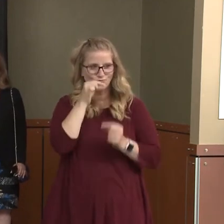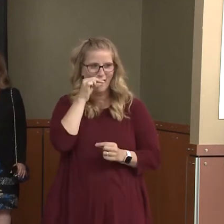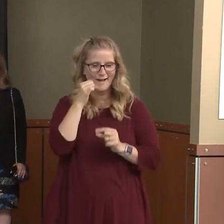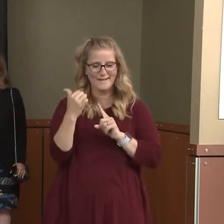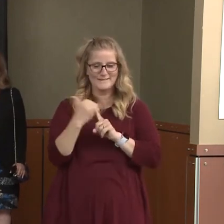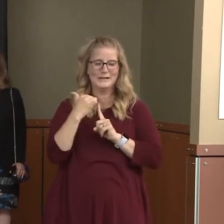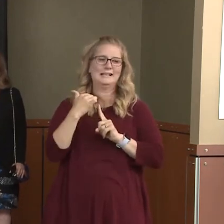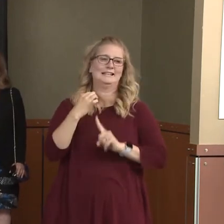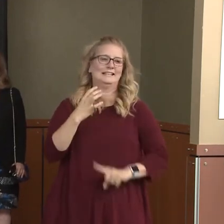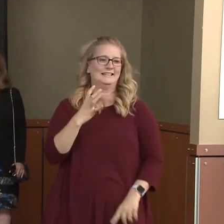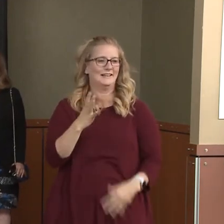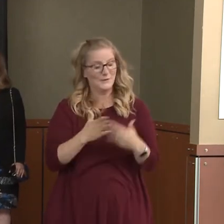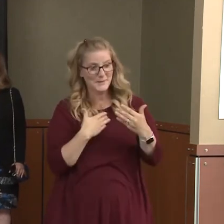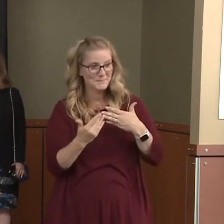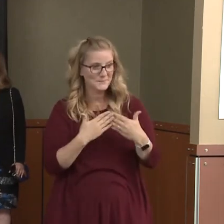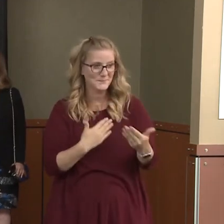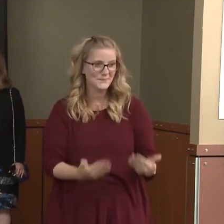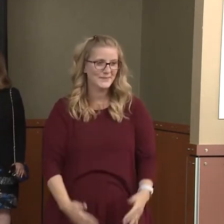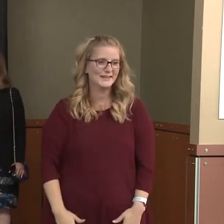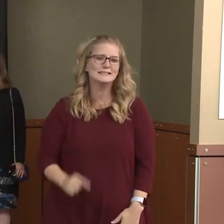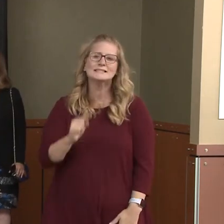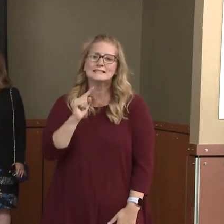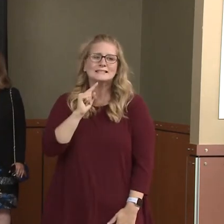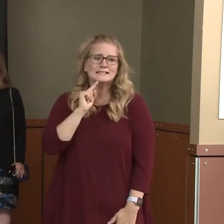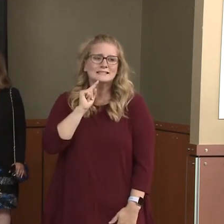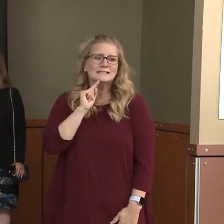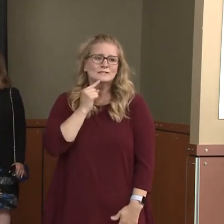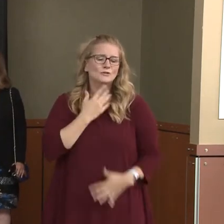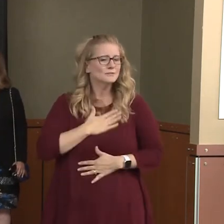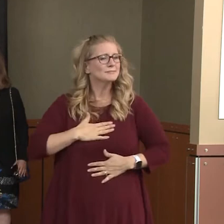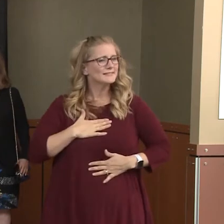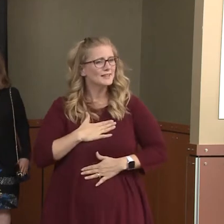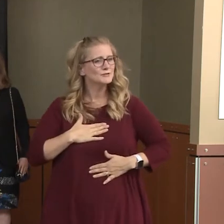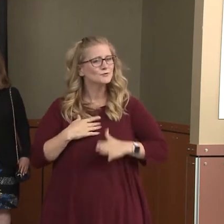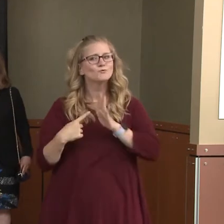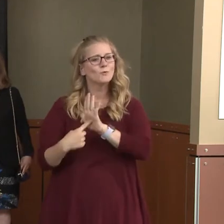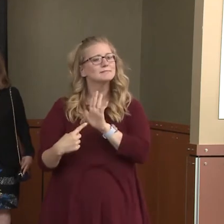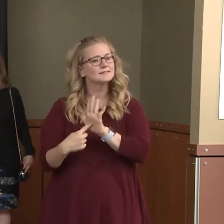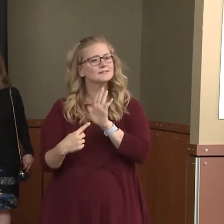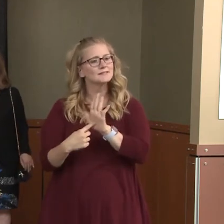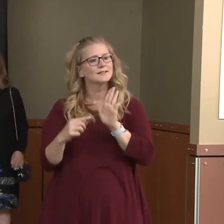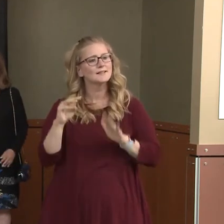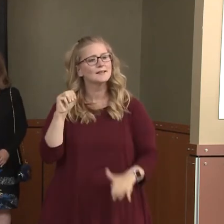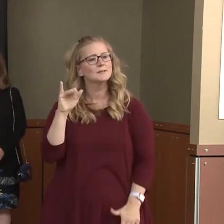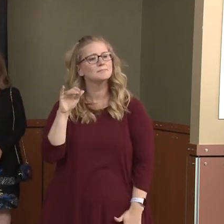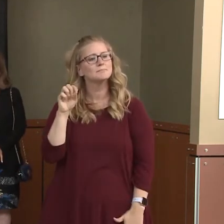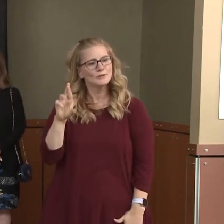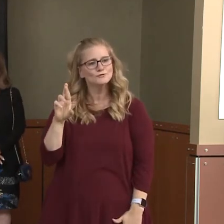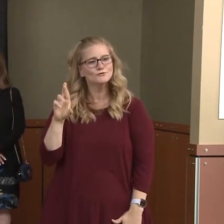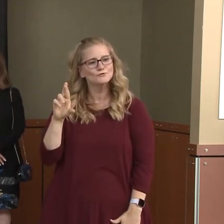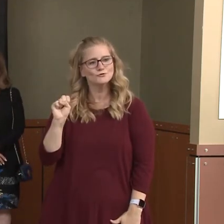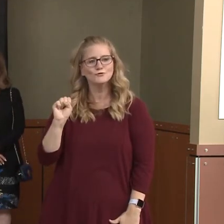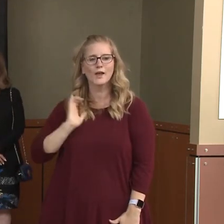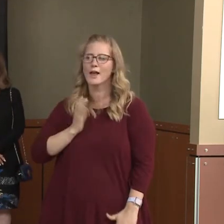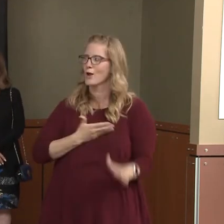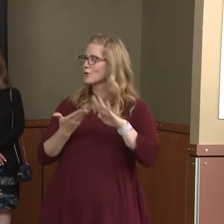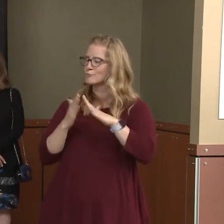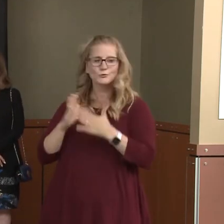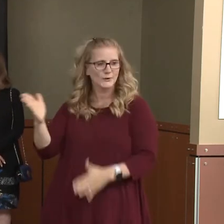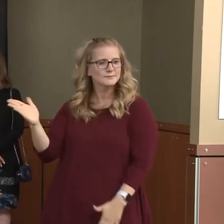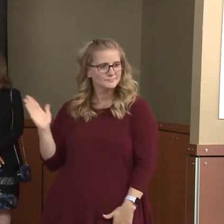I appreciate the opportunity to speak on behalf of the mayors in the community and something that is very, very important and